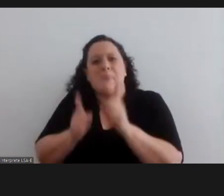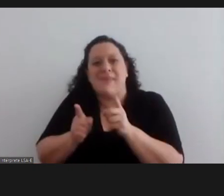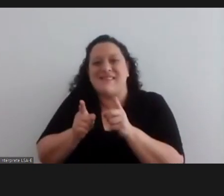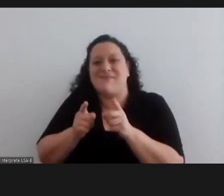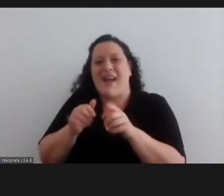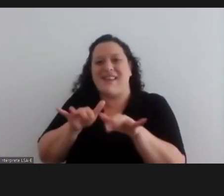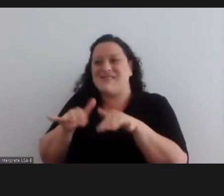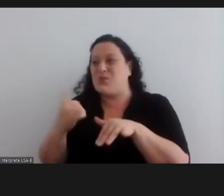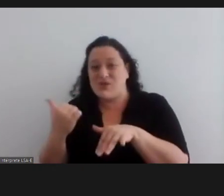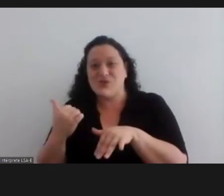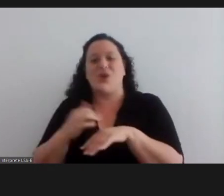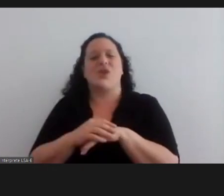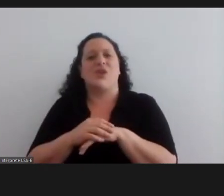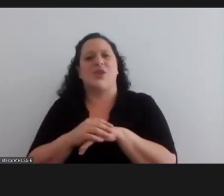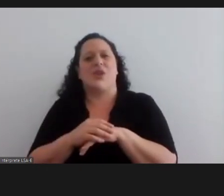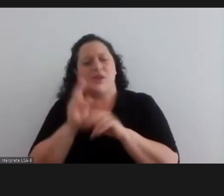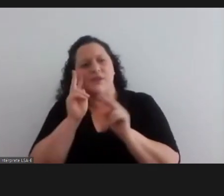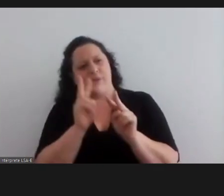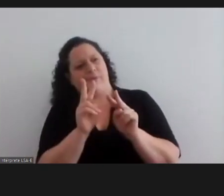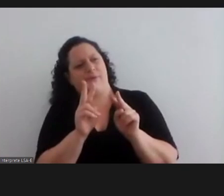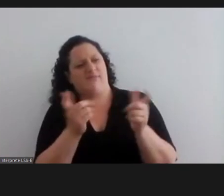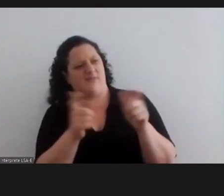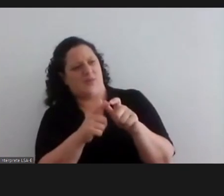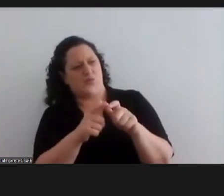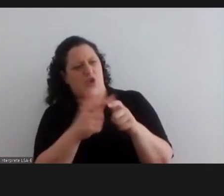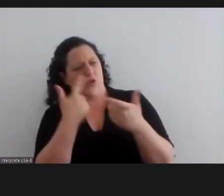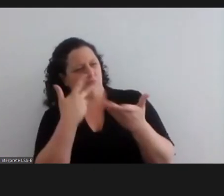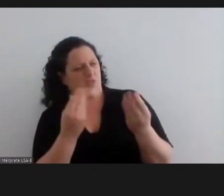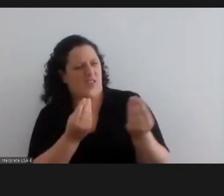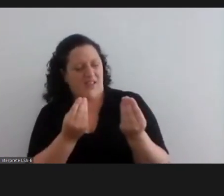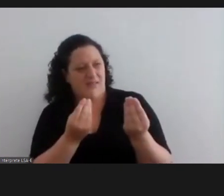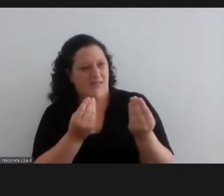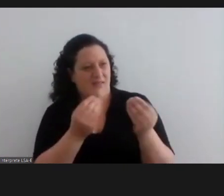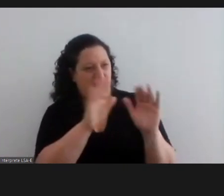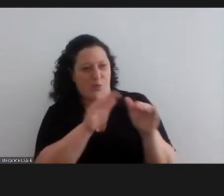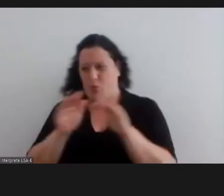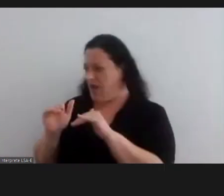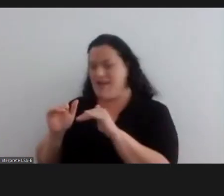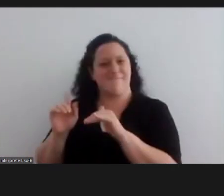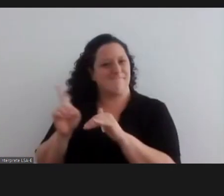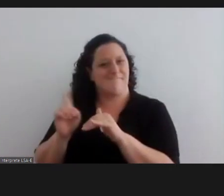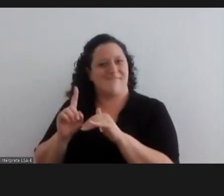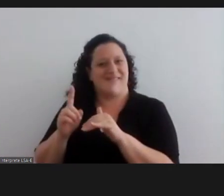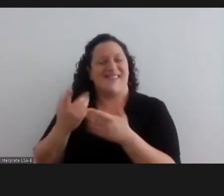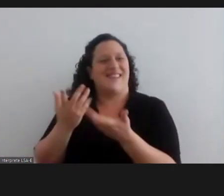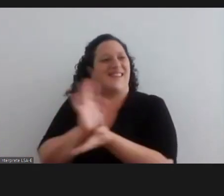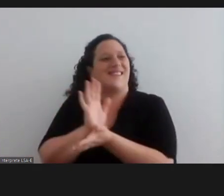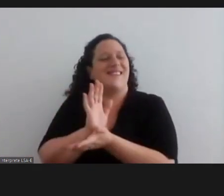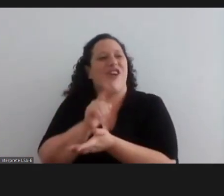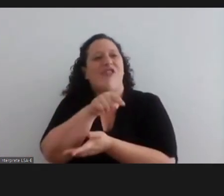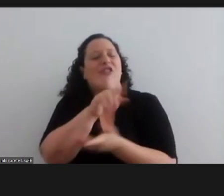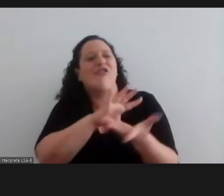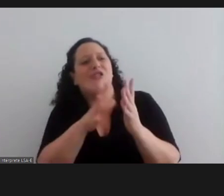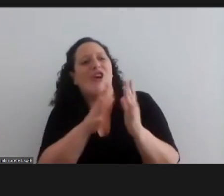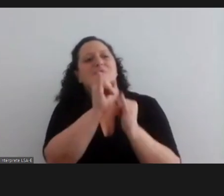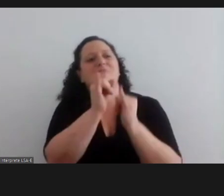that discussed that fact an indigenous rebellion in jujui and they do not match the stories that